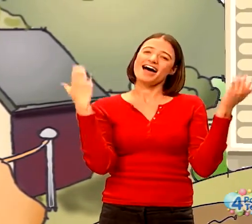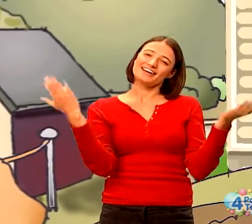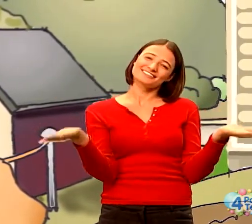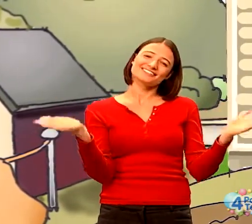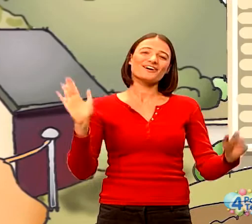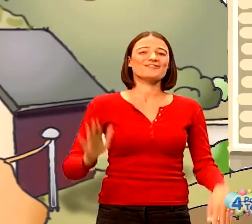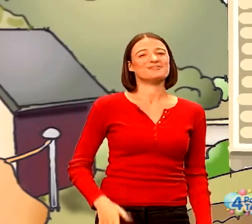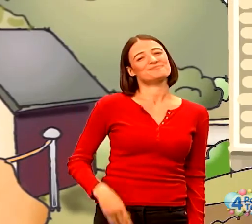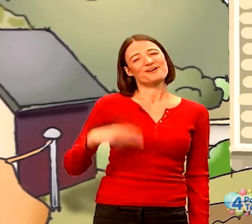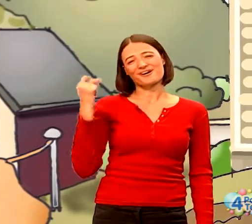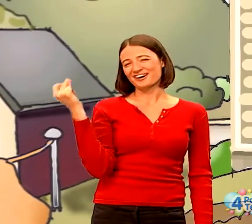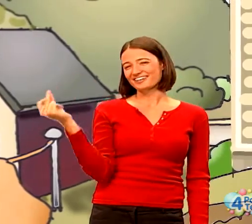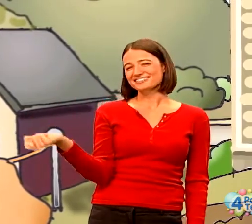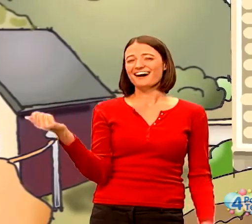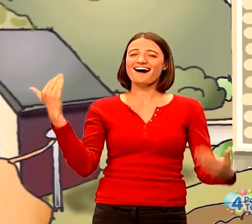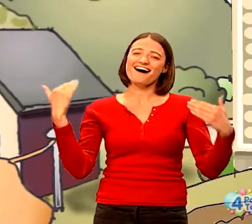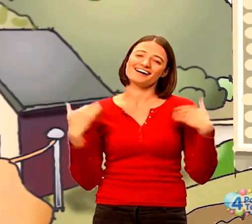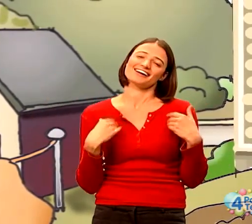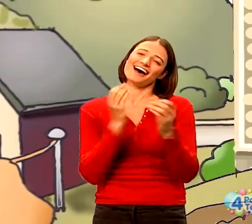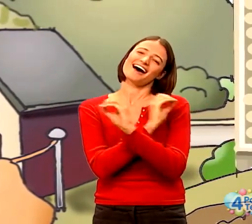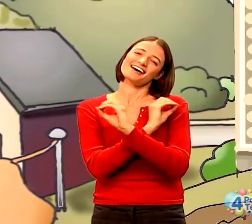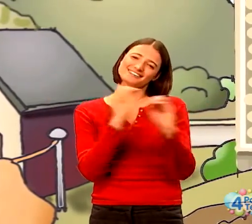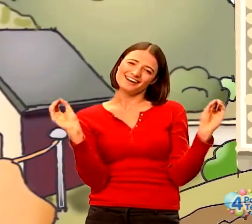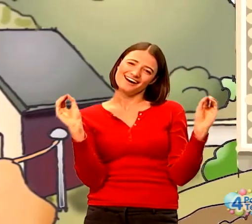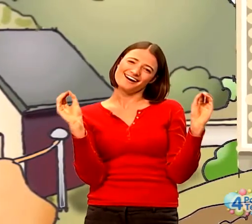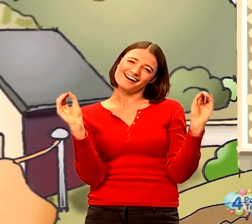And so the poor dog had none.